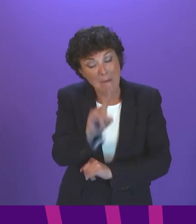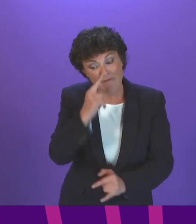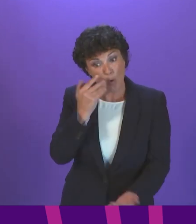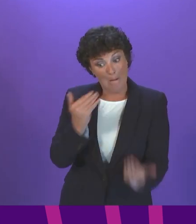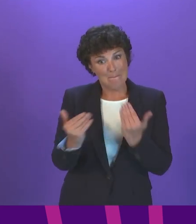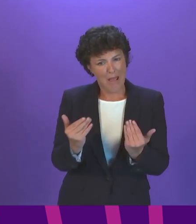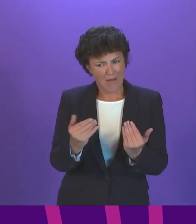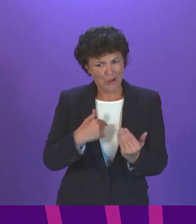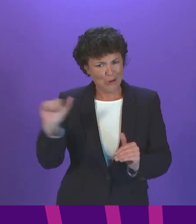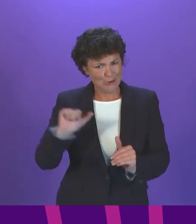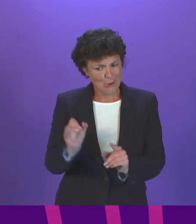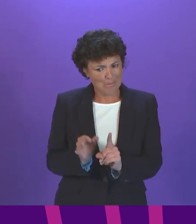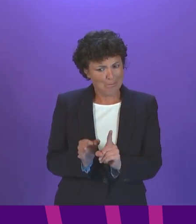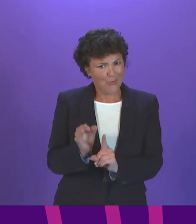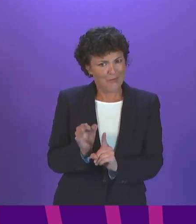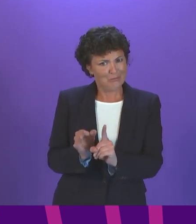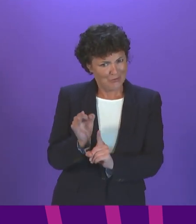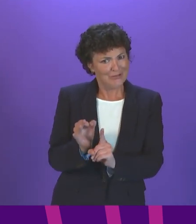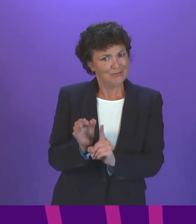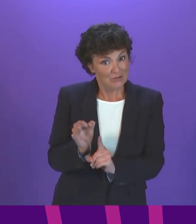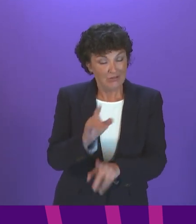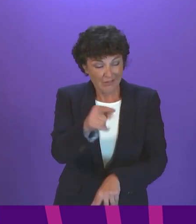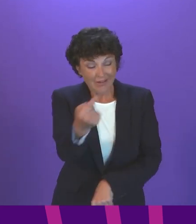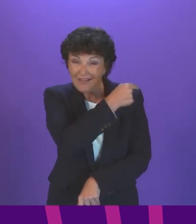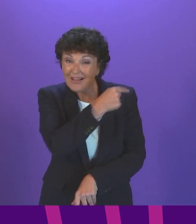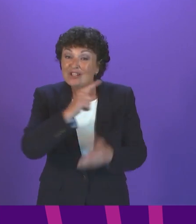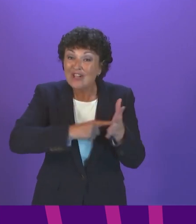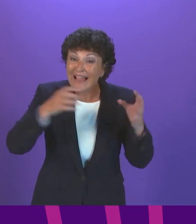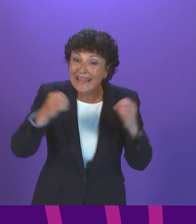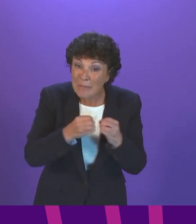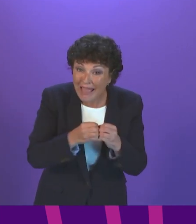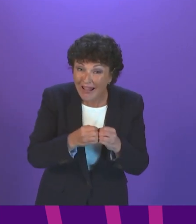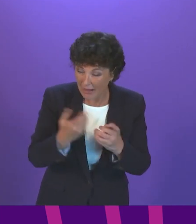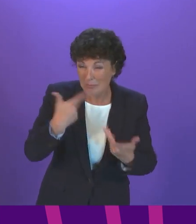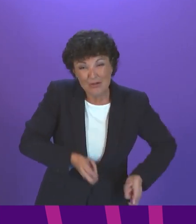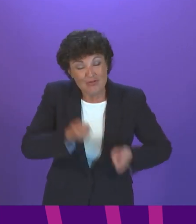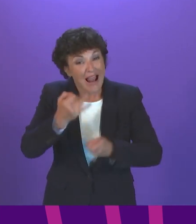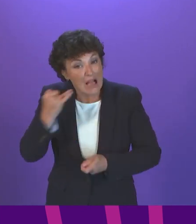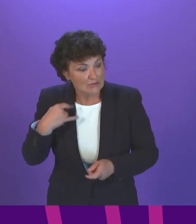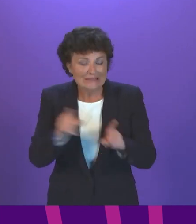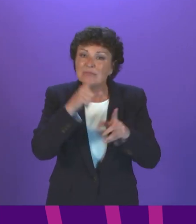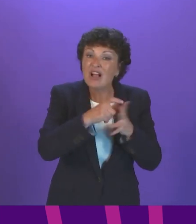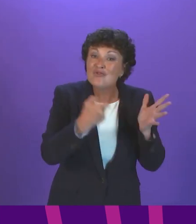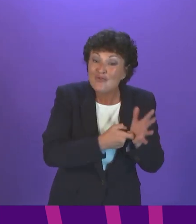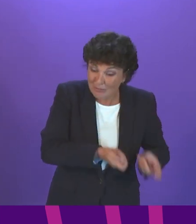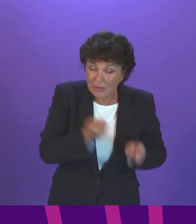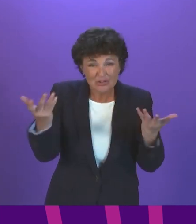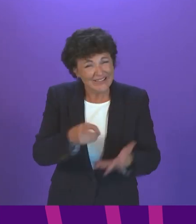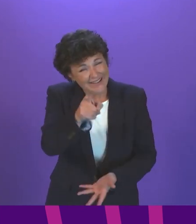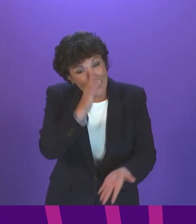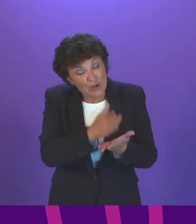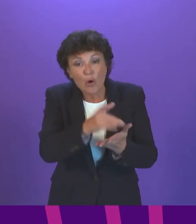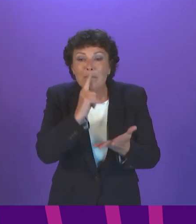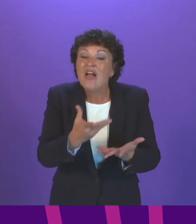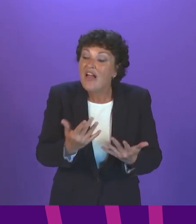performance. The other figure, the one that Jackie Bailey cited last week and Douglas Ross cited today, is the figure for the overall number of